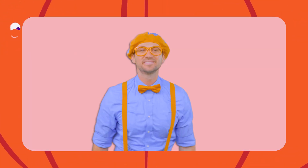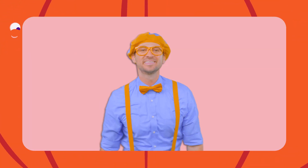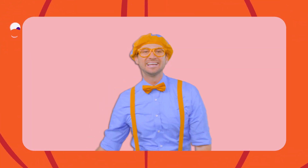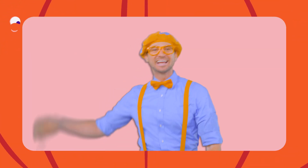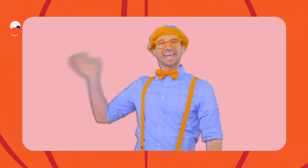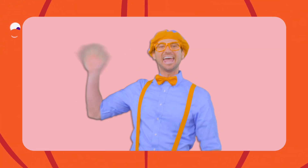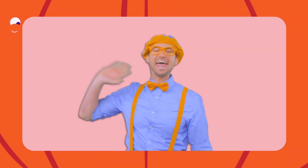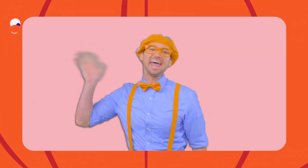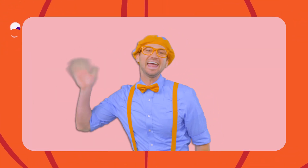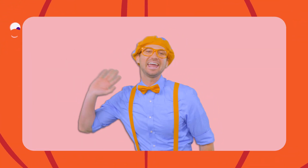Hey!